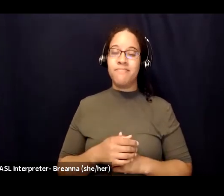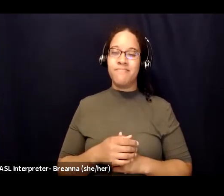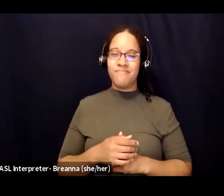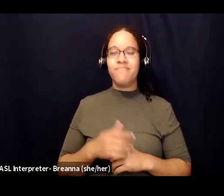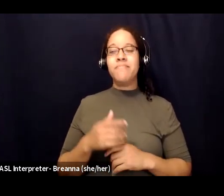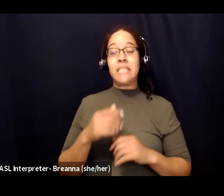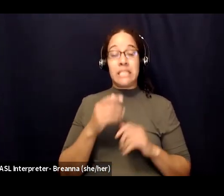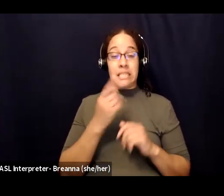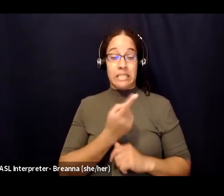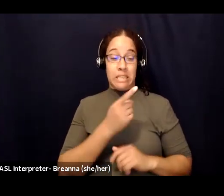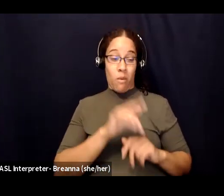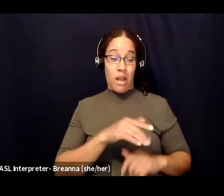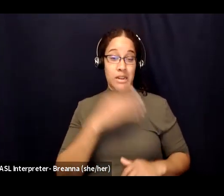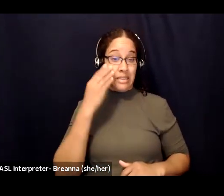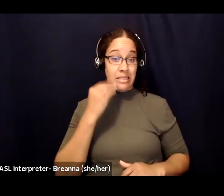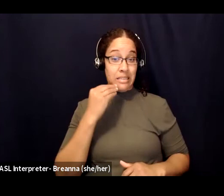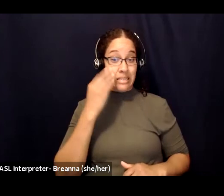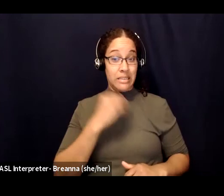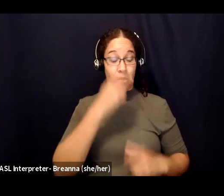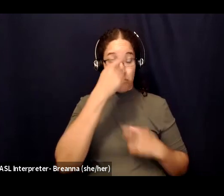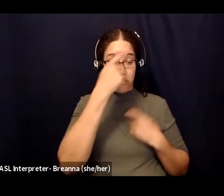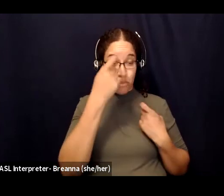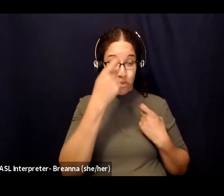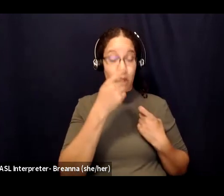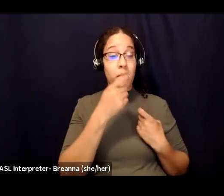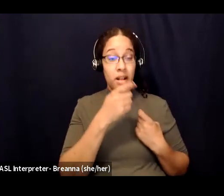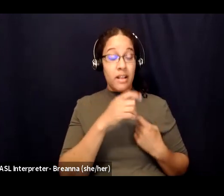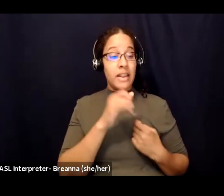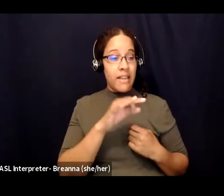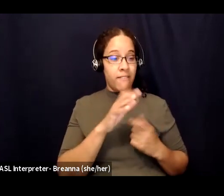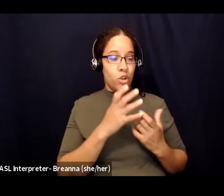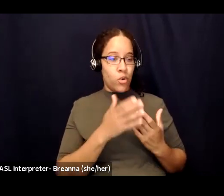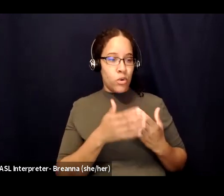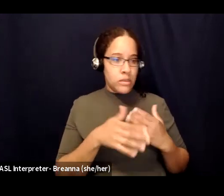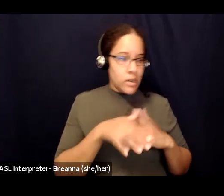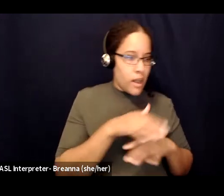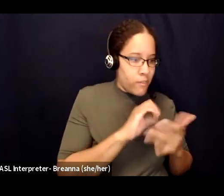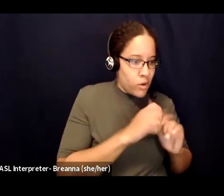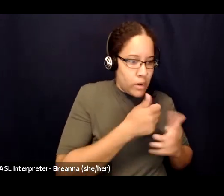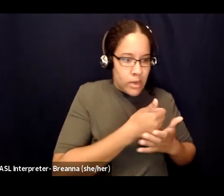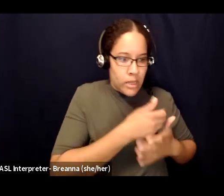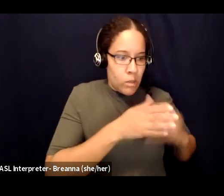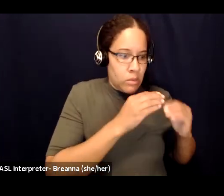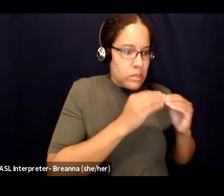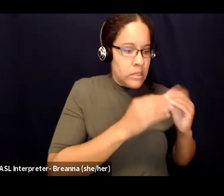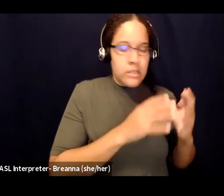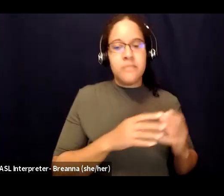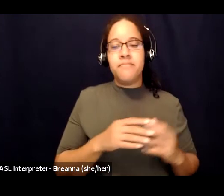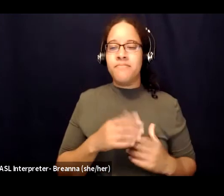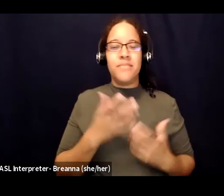can take away from their feelings of control over their own decisions too so making sure that you are not taking power and control and autonomy